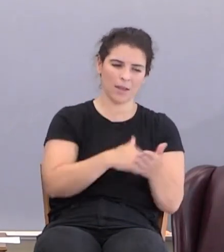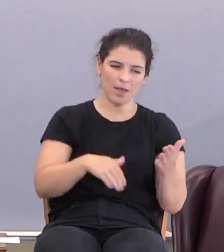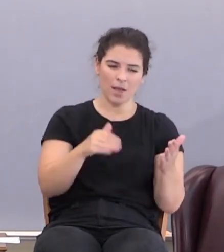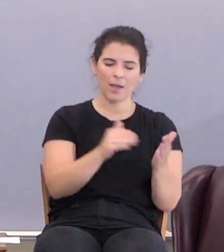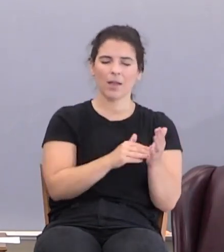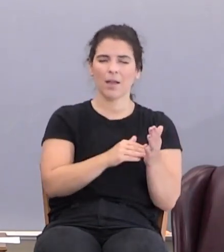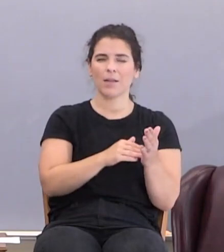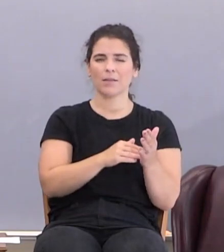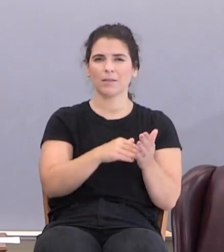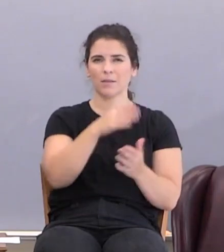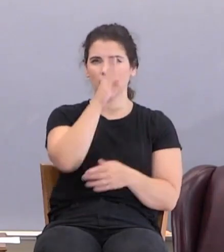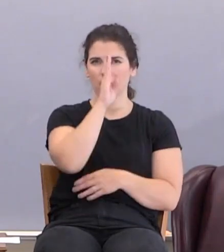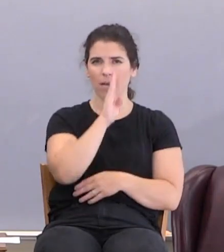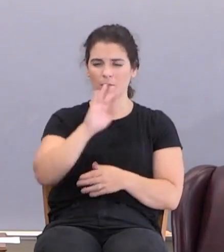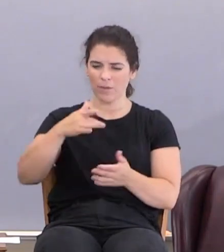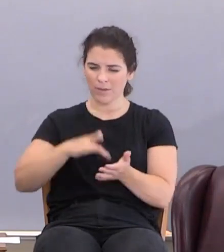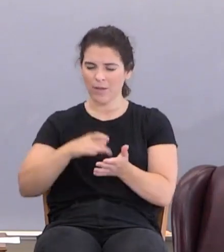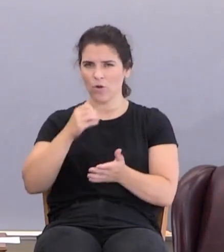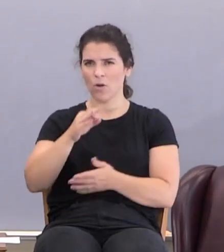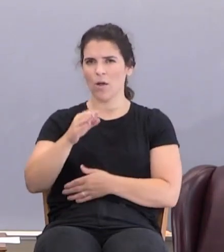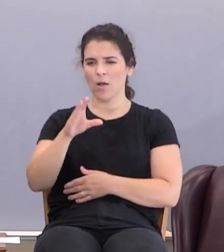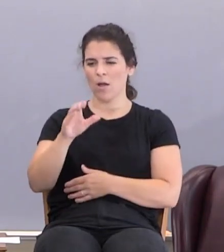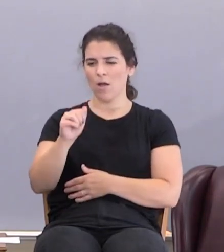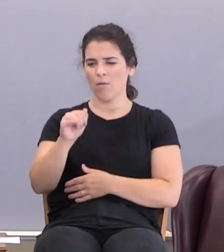the centers of Cain's thinking.